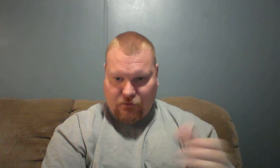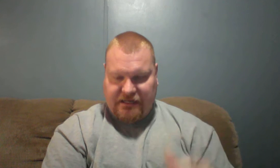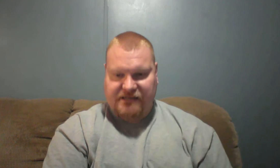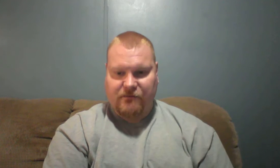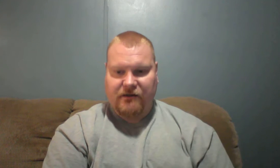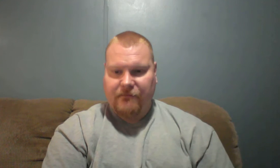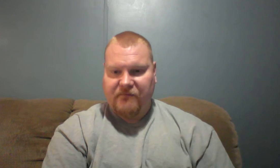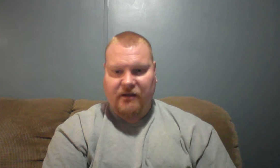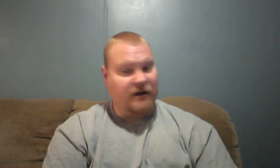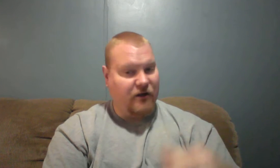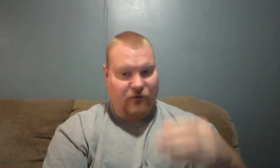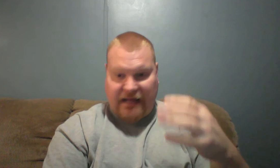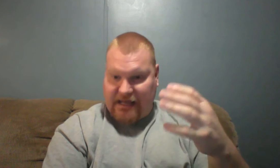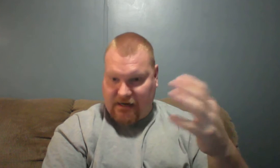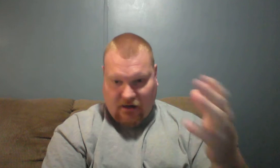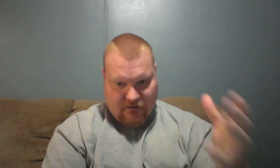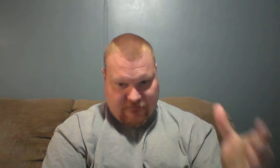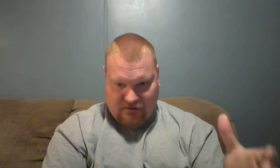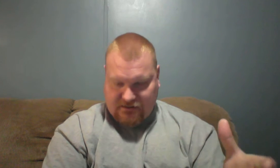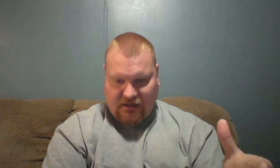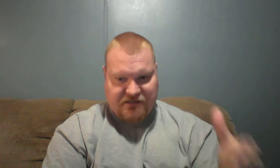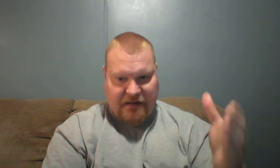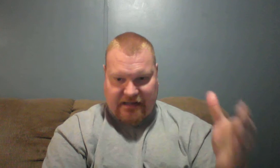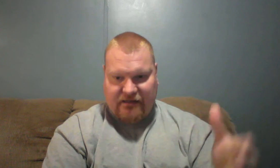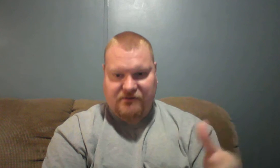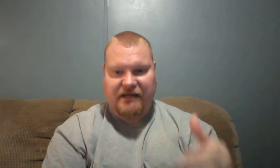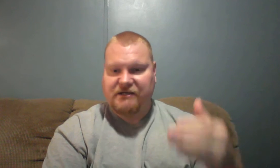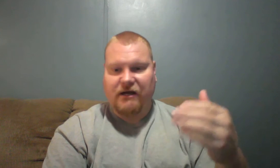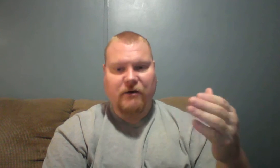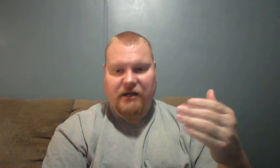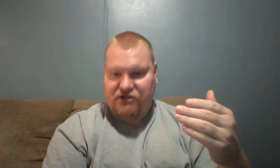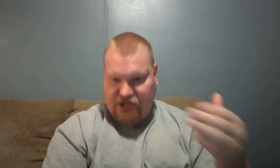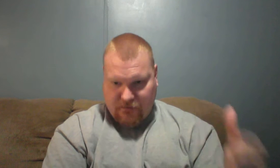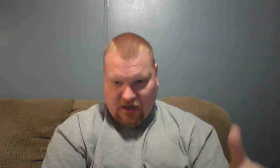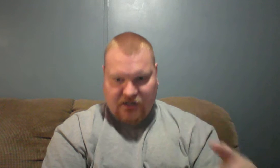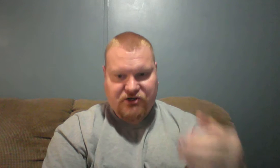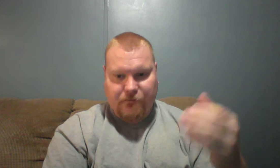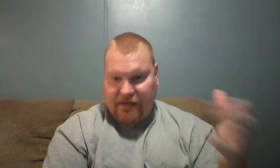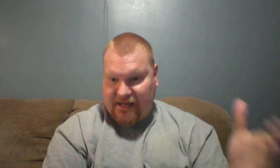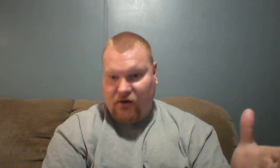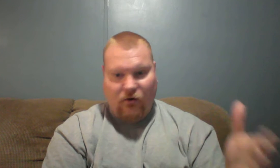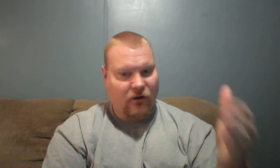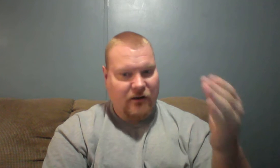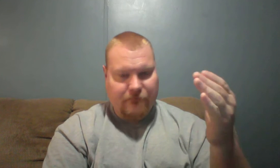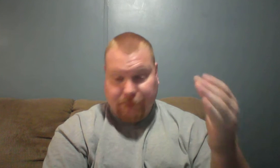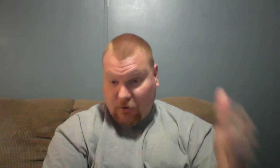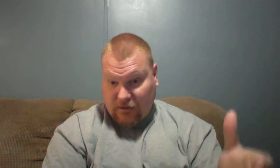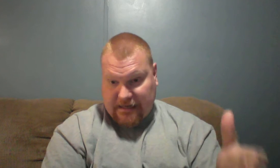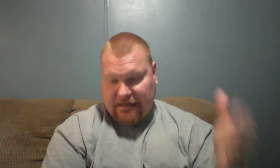Testament. You know, we had all the false gods back in those days. You know, Shemash, Baal, Molech,